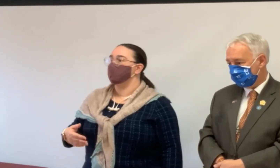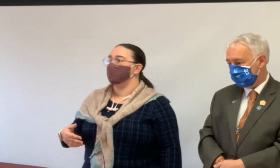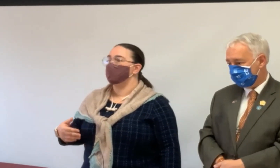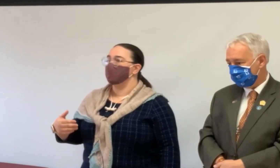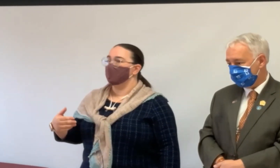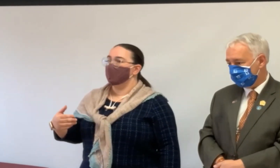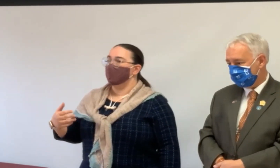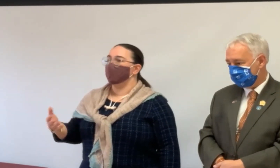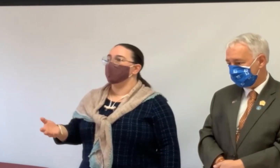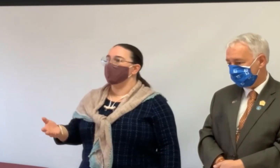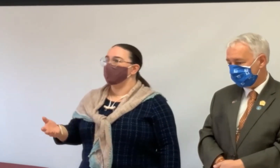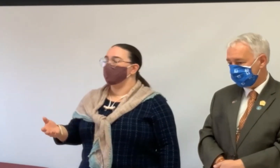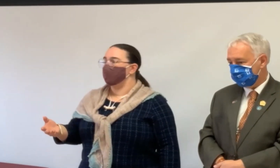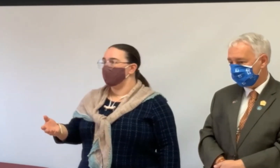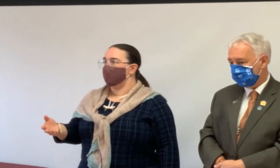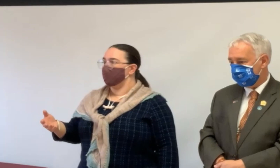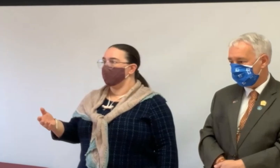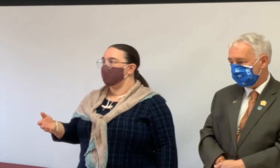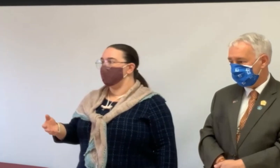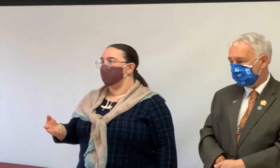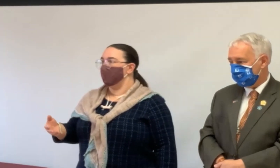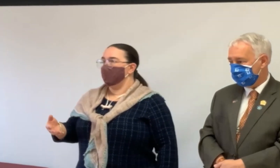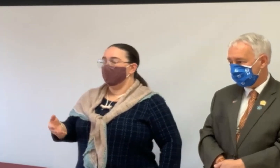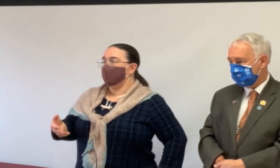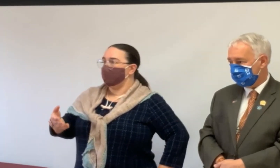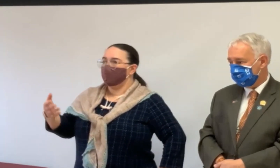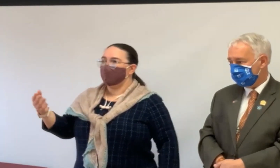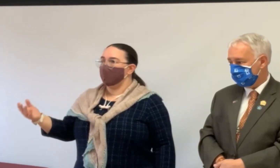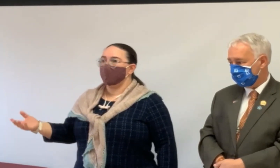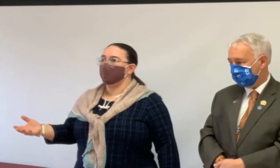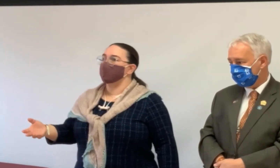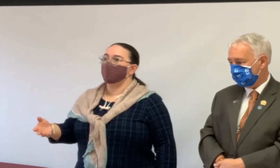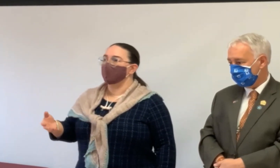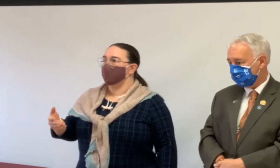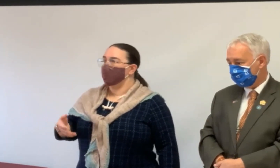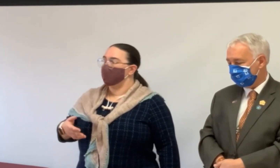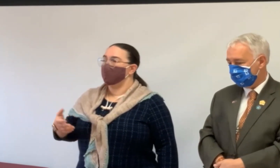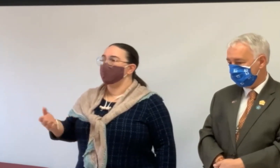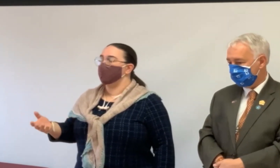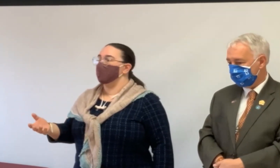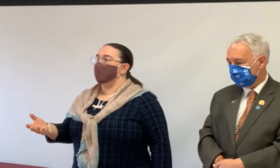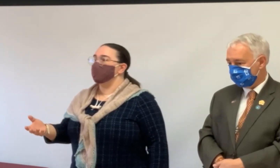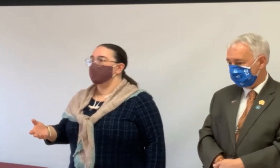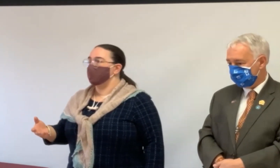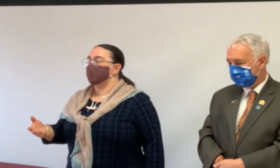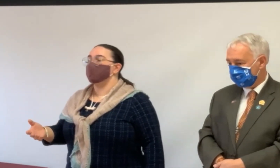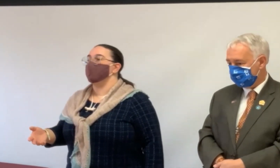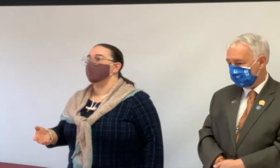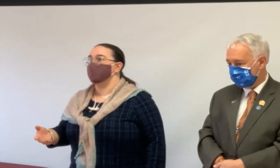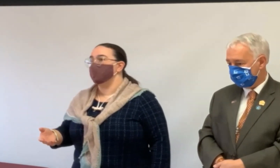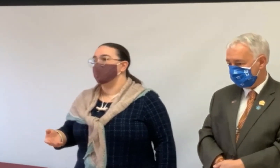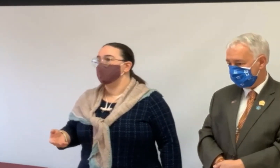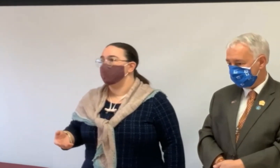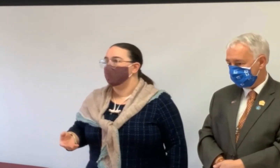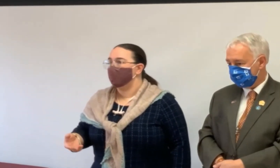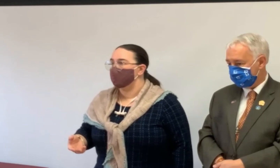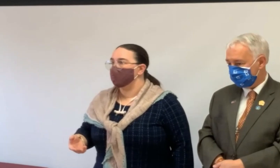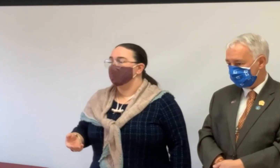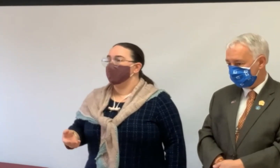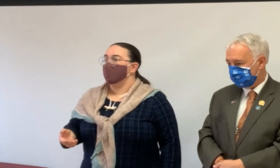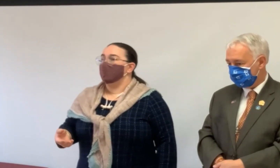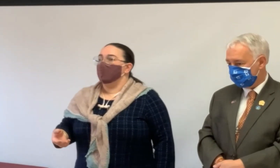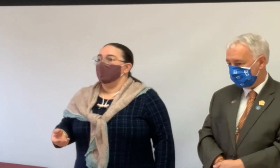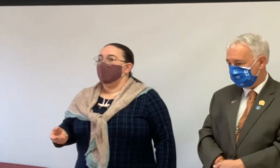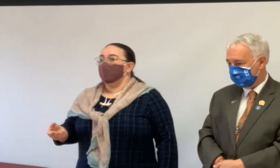specialty, because it really is so important, whether you end up buying or selling, or whether you end up choosing us to represent you or somebody